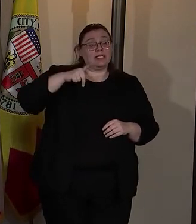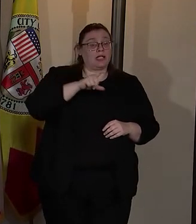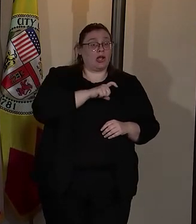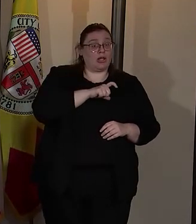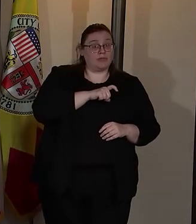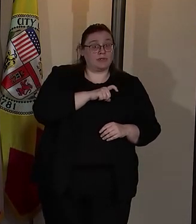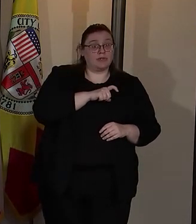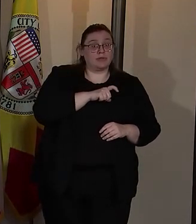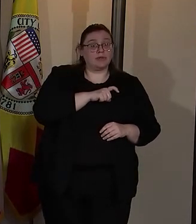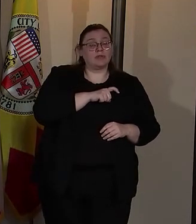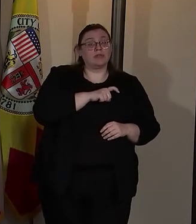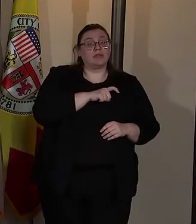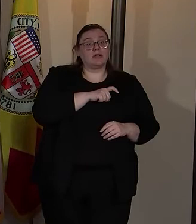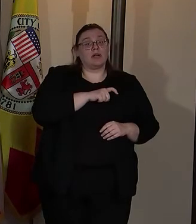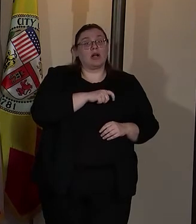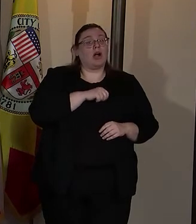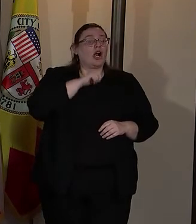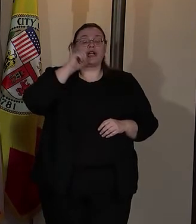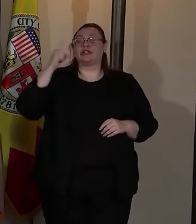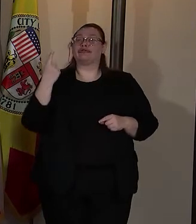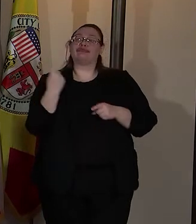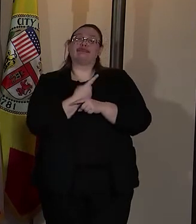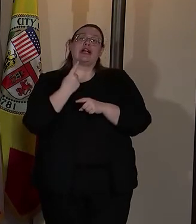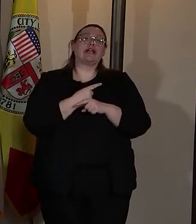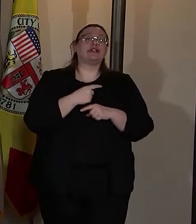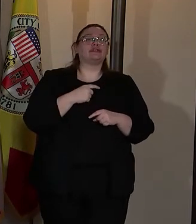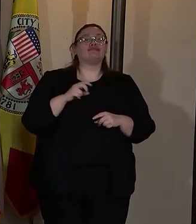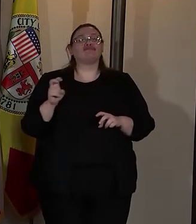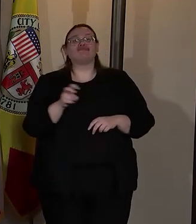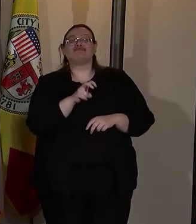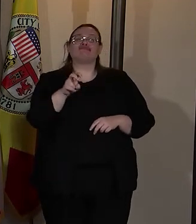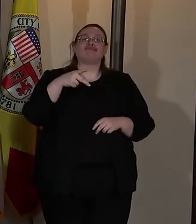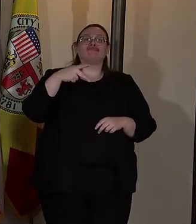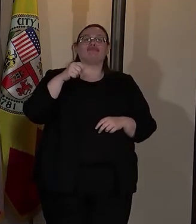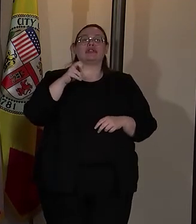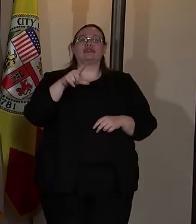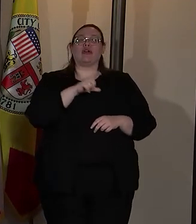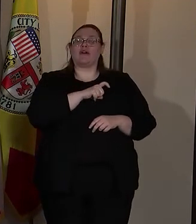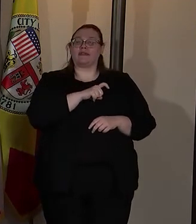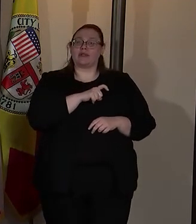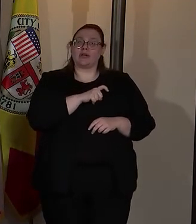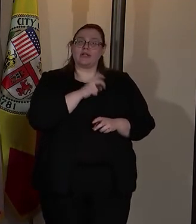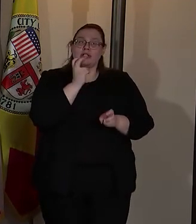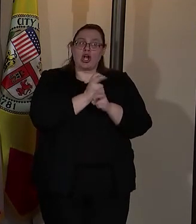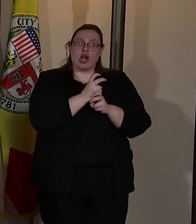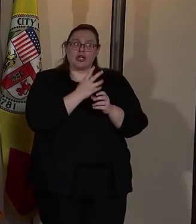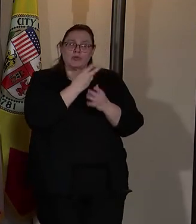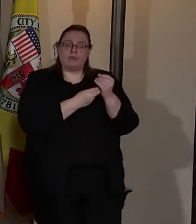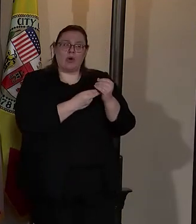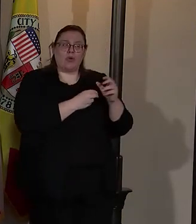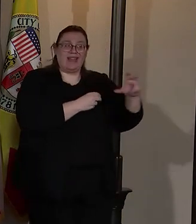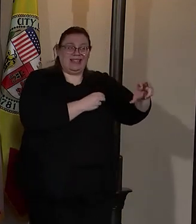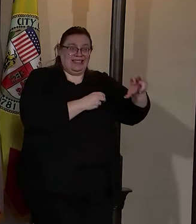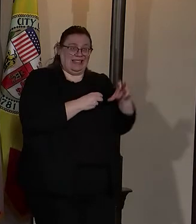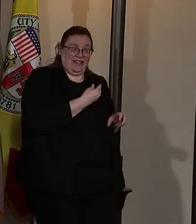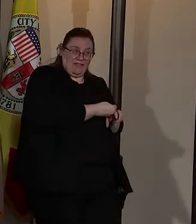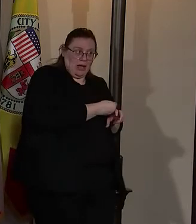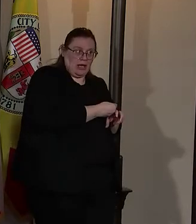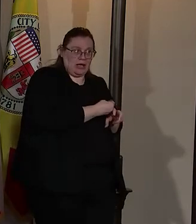they're more than regular patrol officers. So it's tough to both defund and expand at the same time.